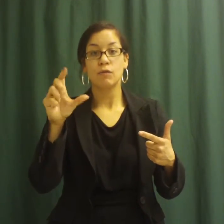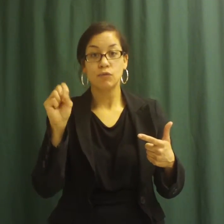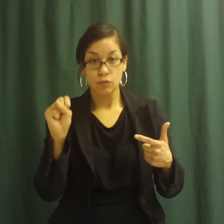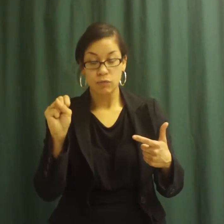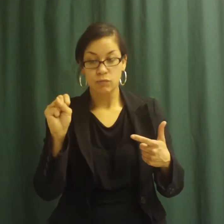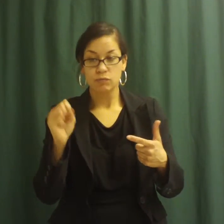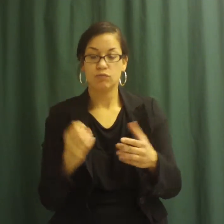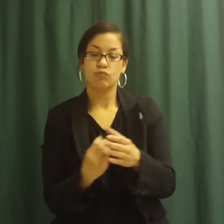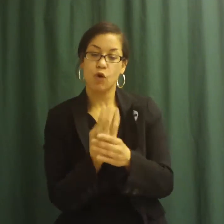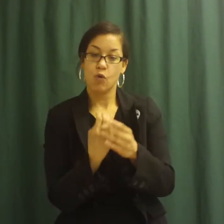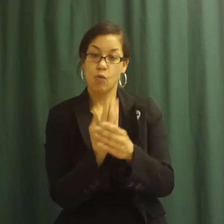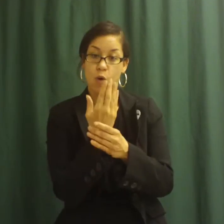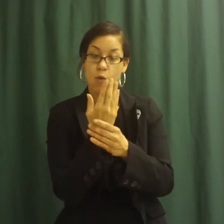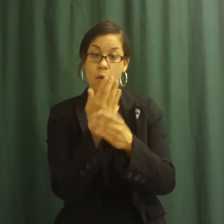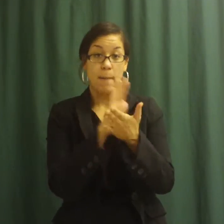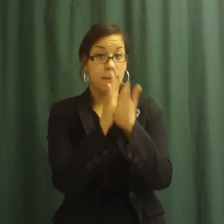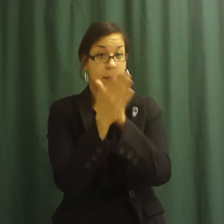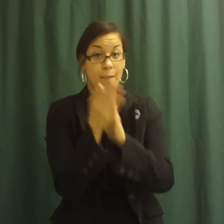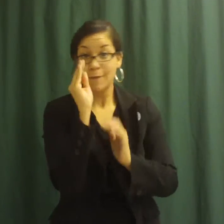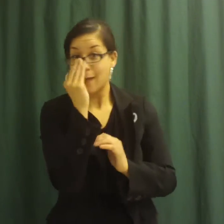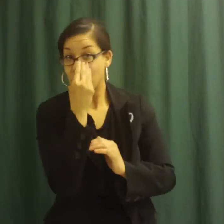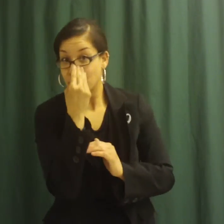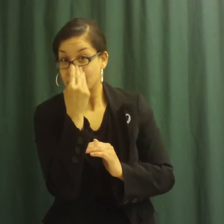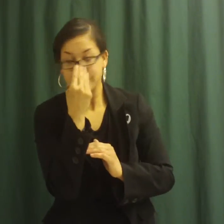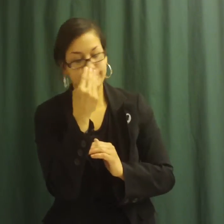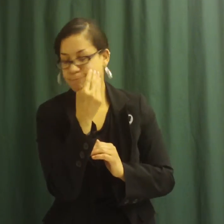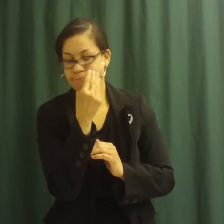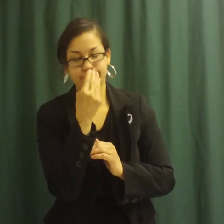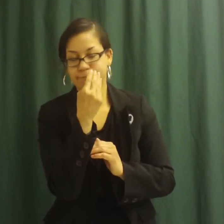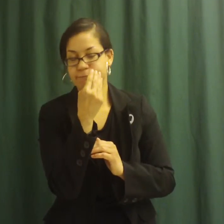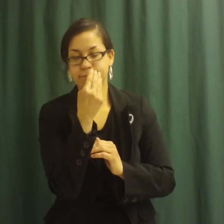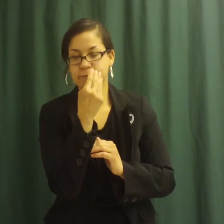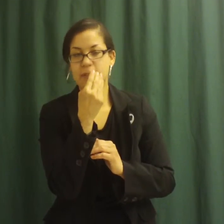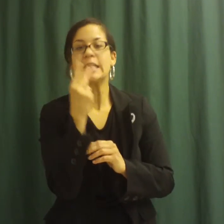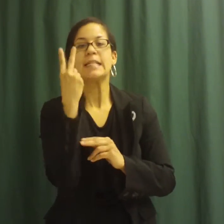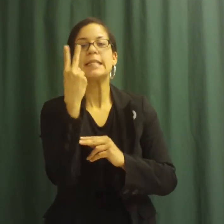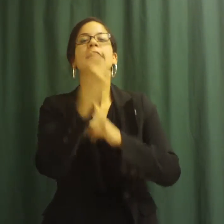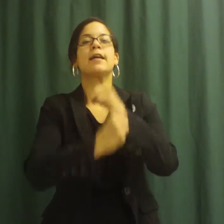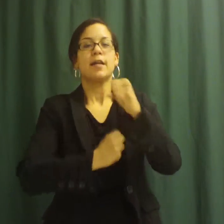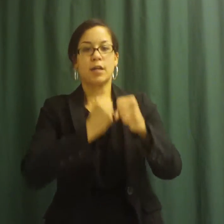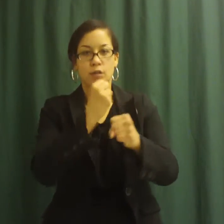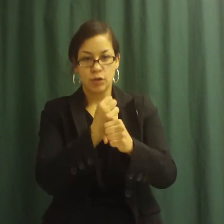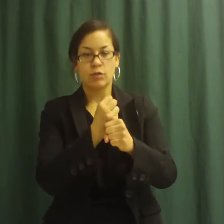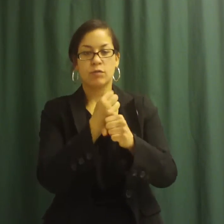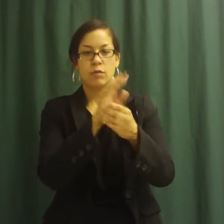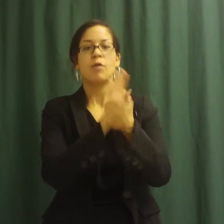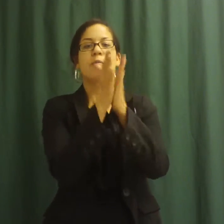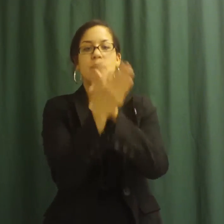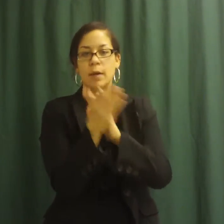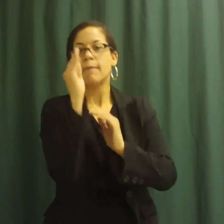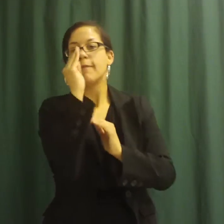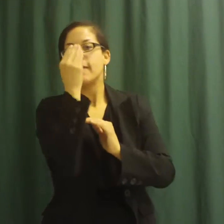flower the second. Then they die. Perennials live and flower for many years.